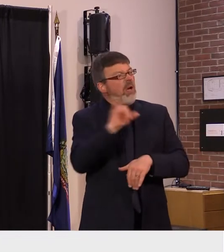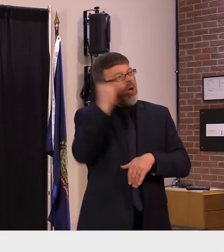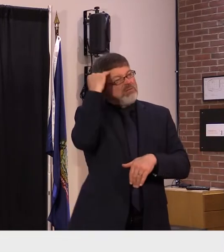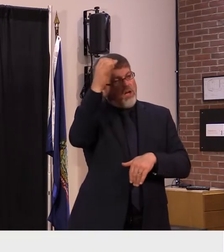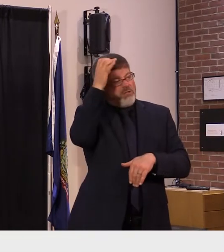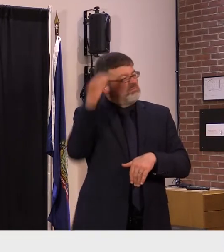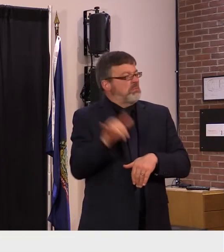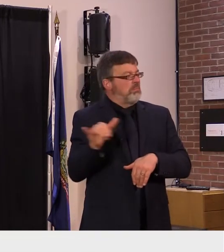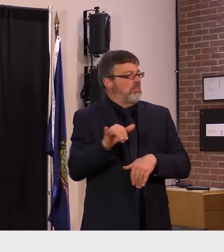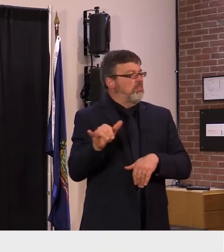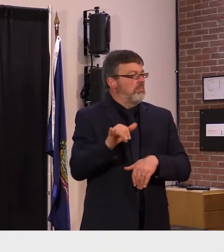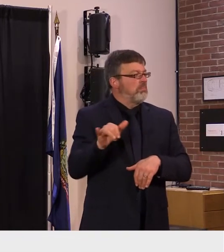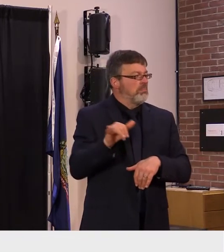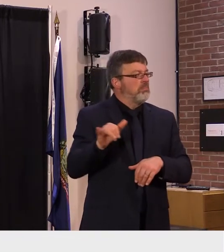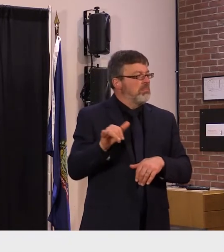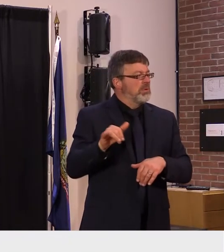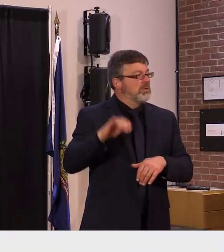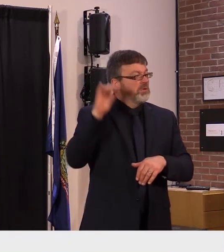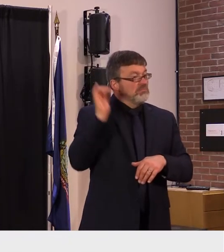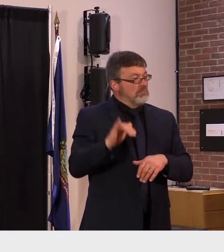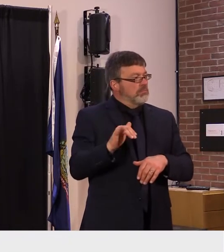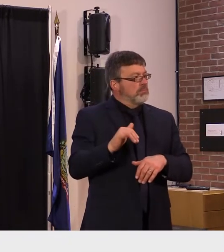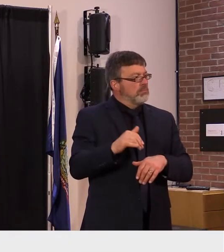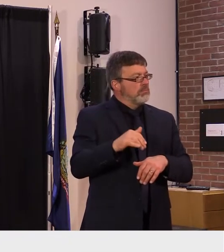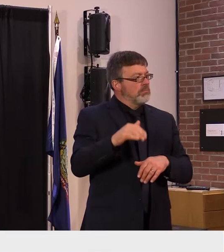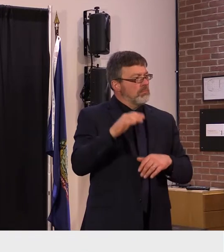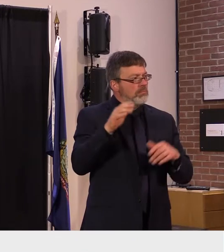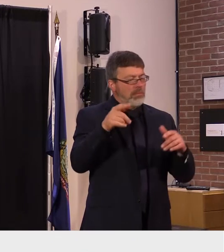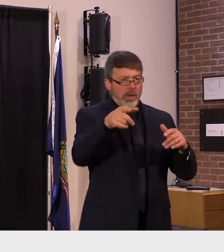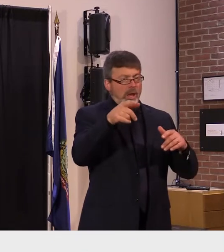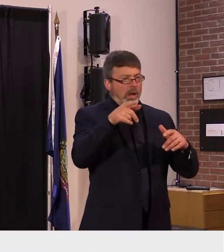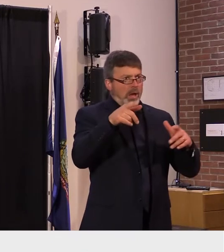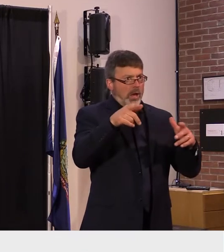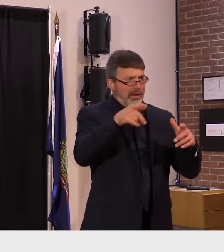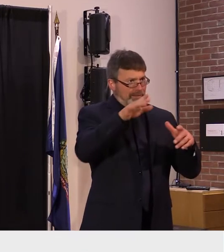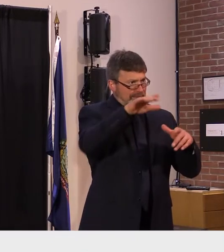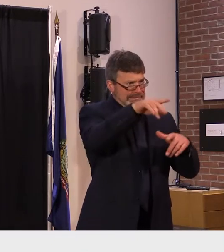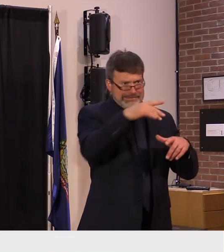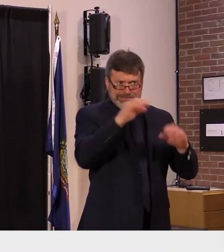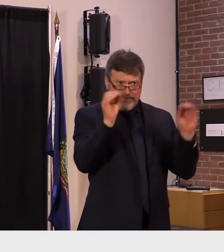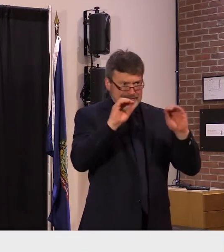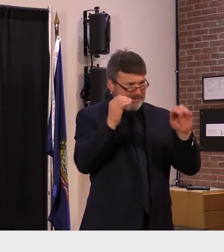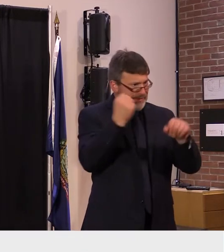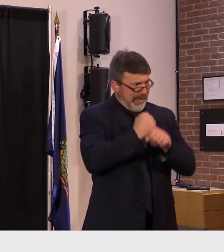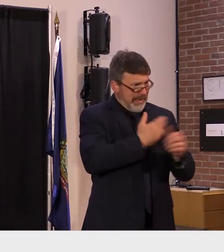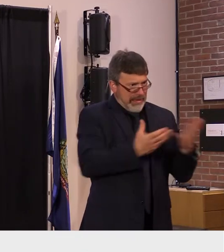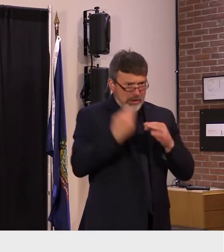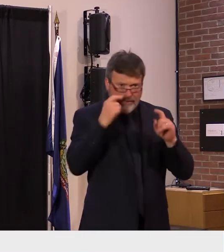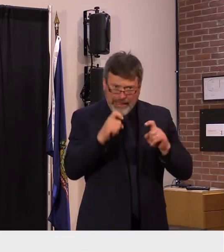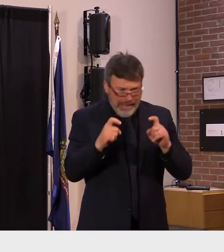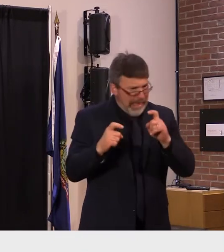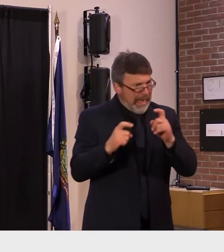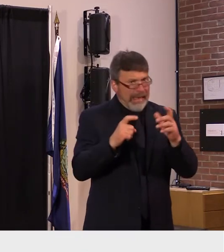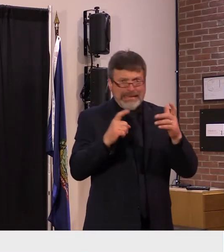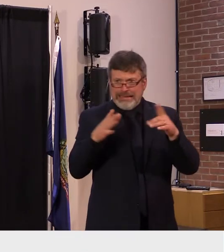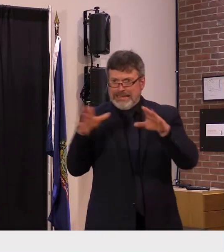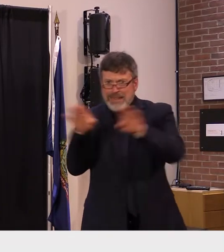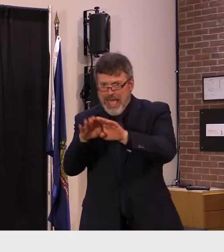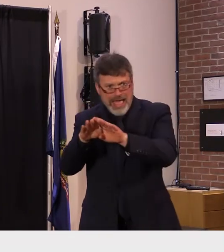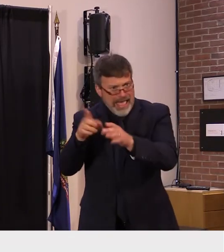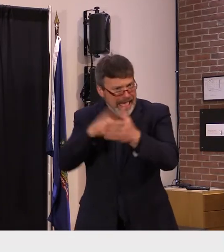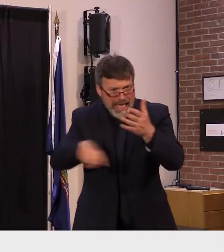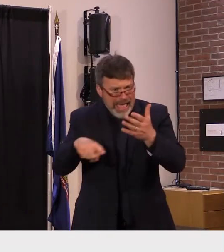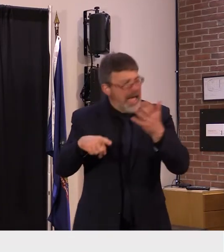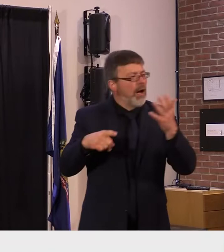can call the health department or their local health office for assistance anyone looking for other types of testing